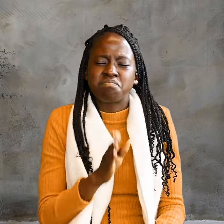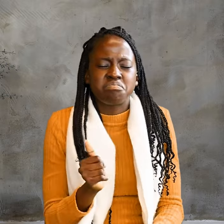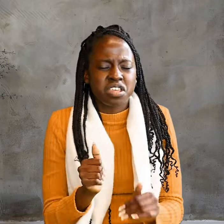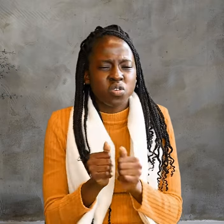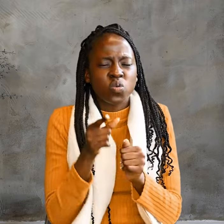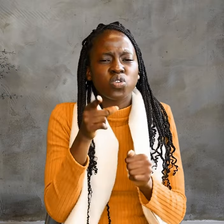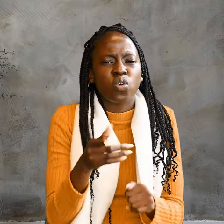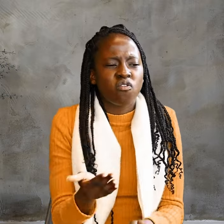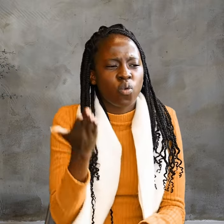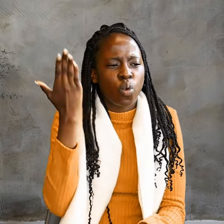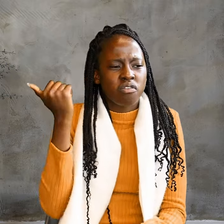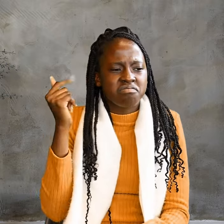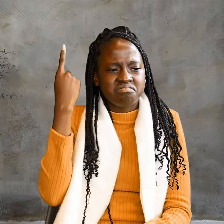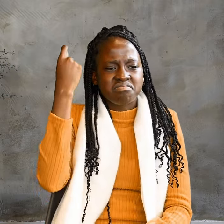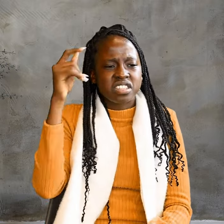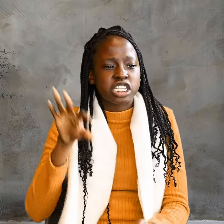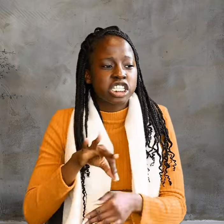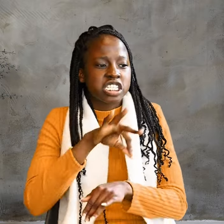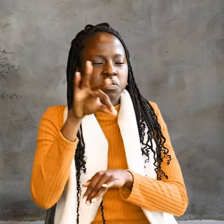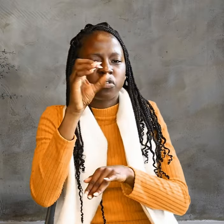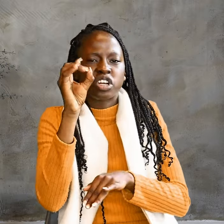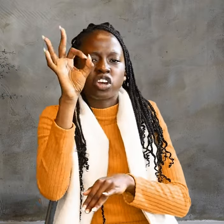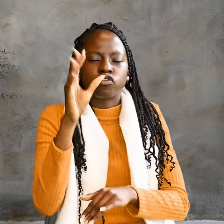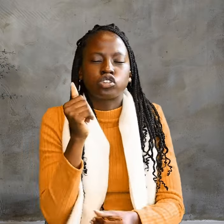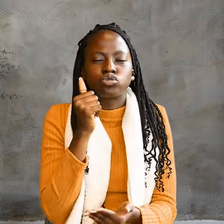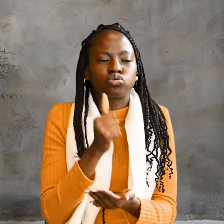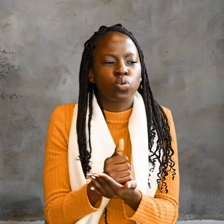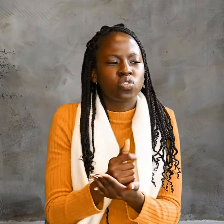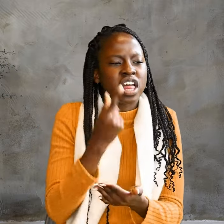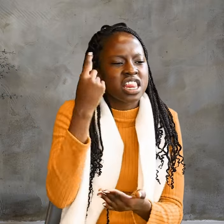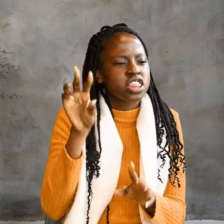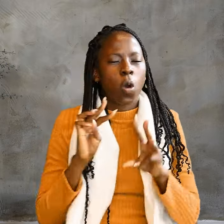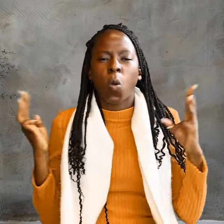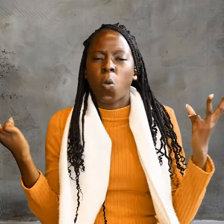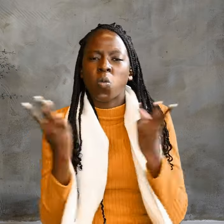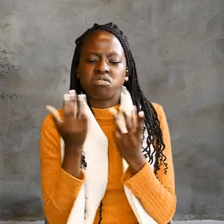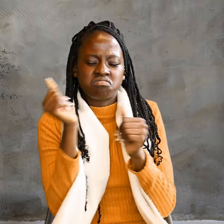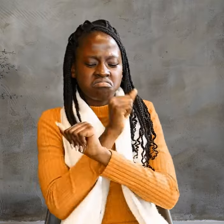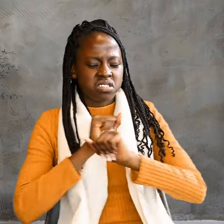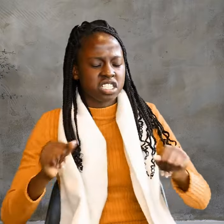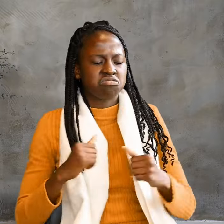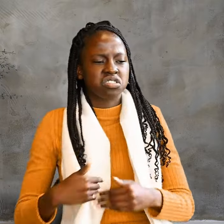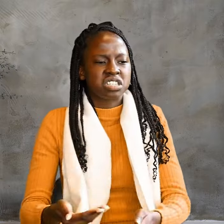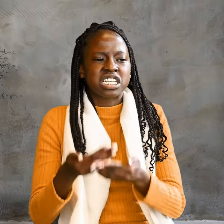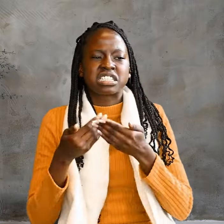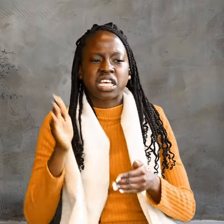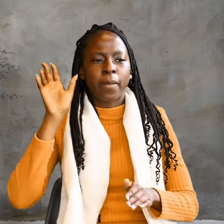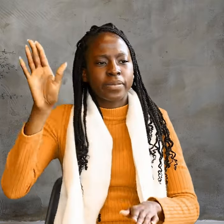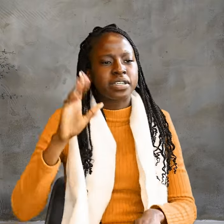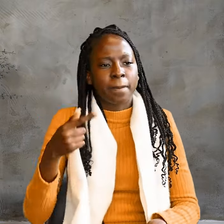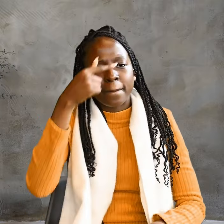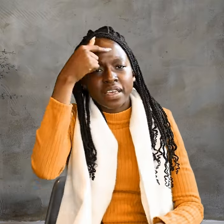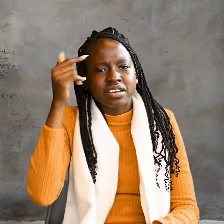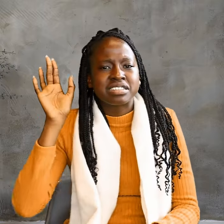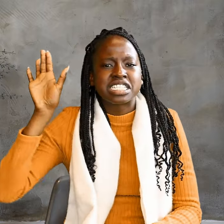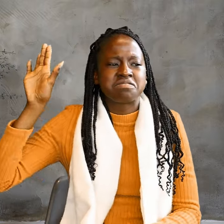The Spirit of Truth. The world cannot accept him because it neither sees him